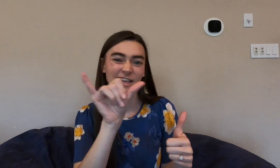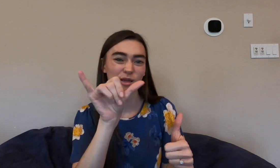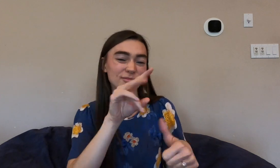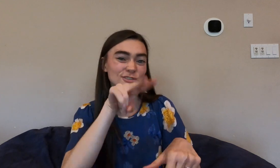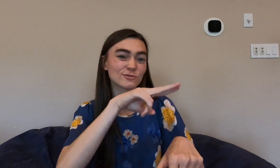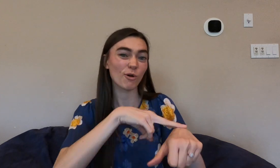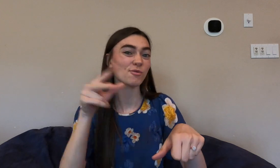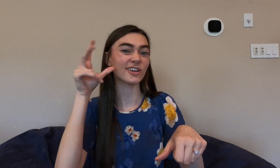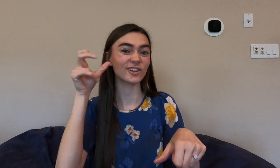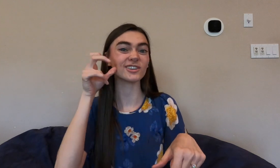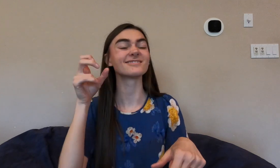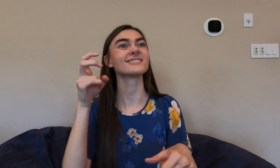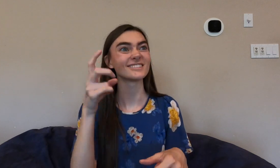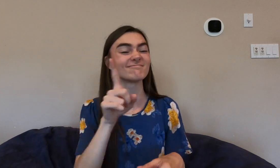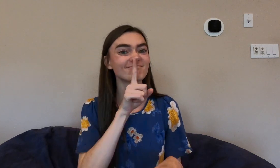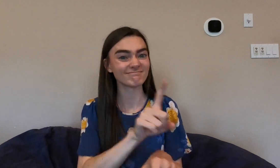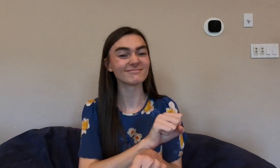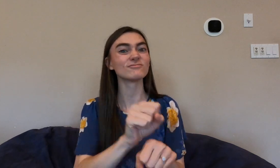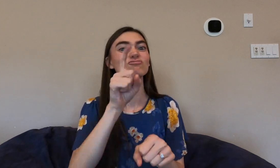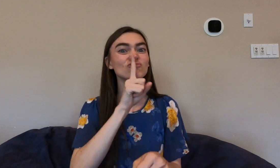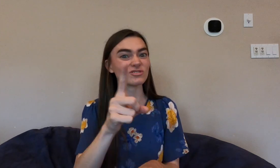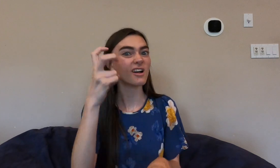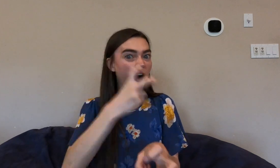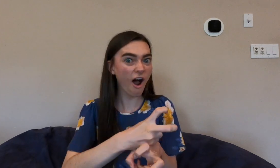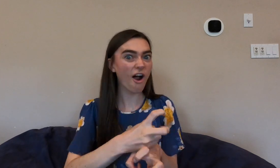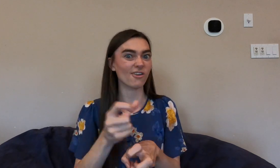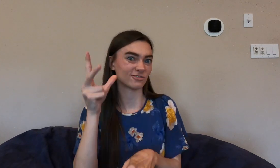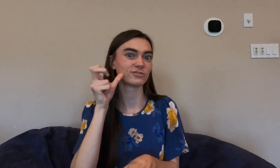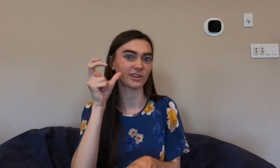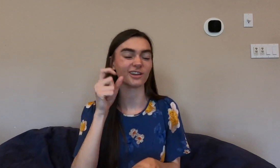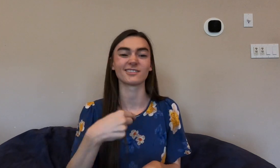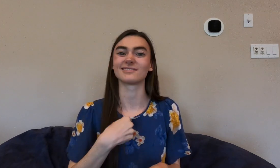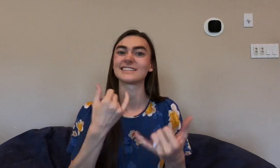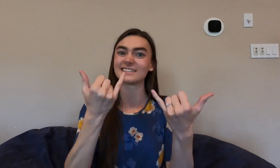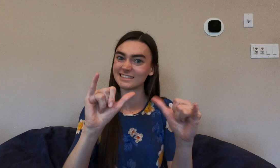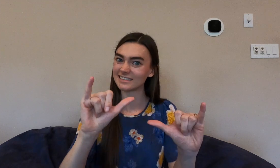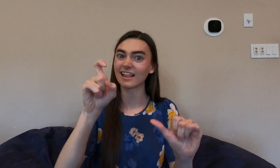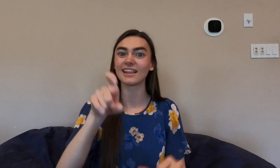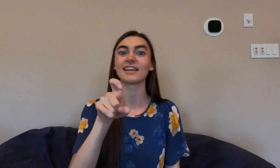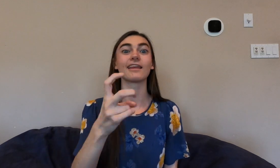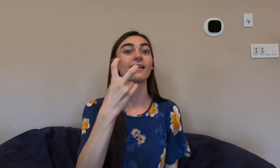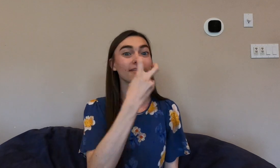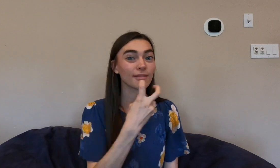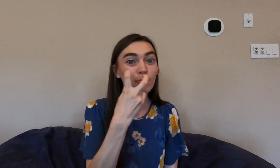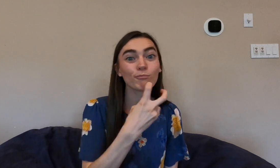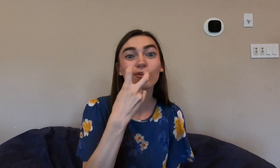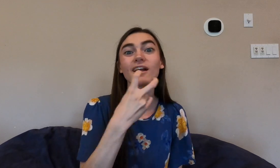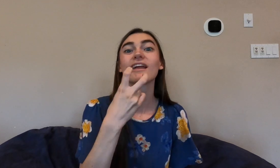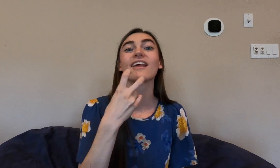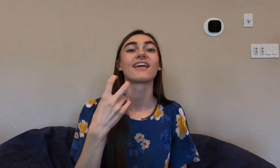it's not the same as normal hearing. It's actually really hard to hear. I still need to lip read.